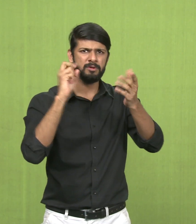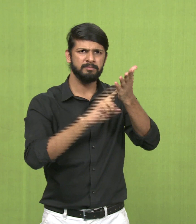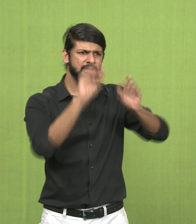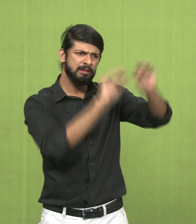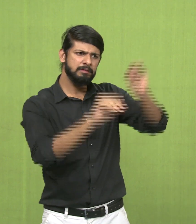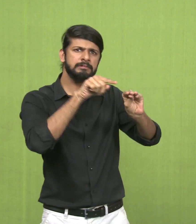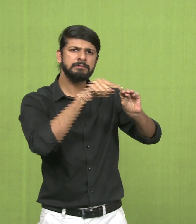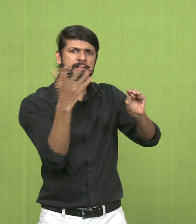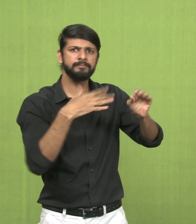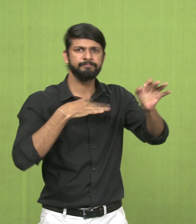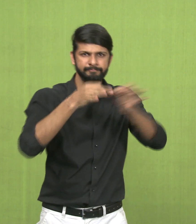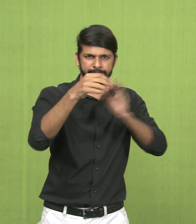What is composition?